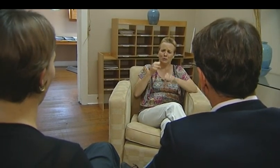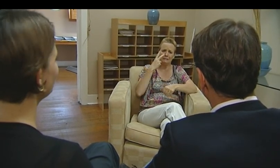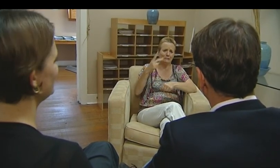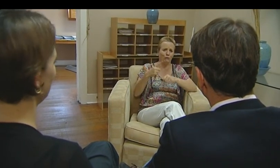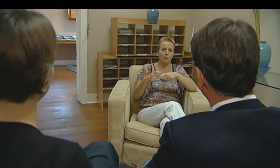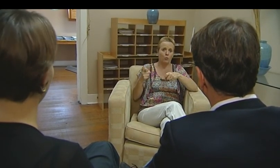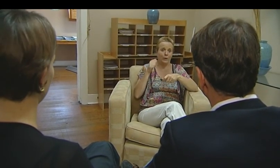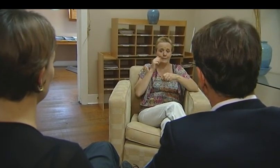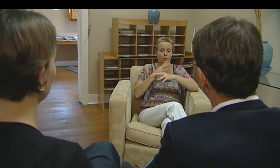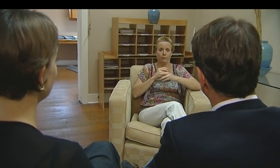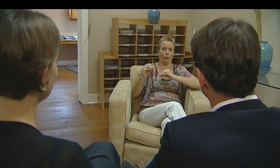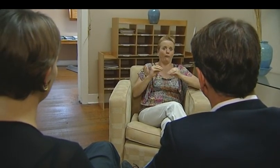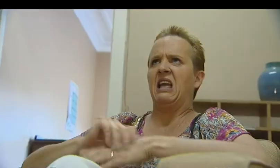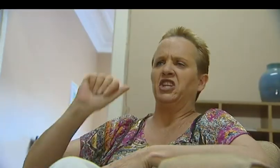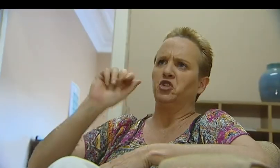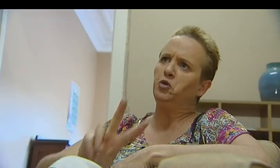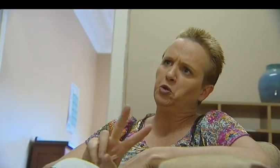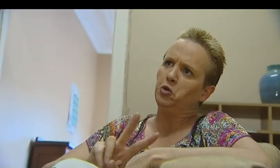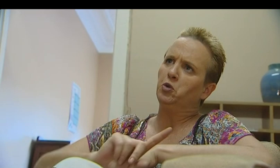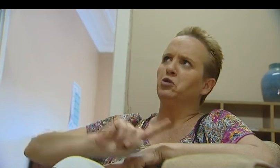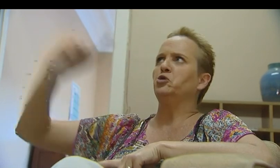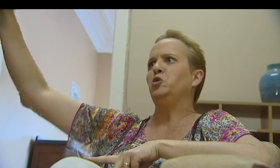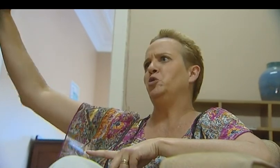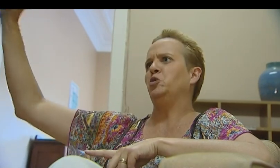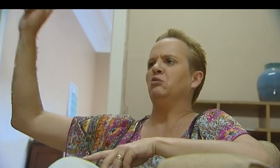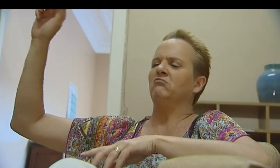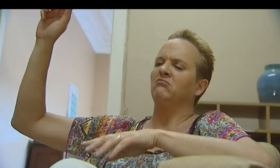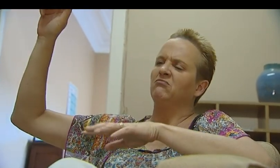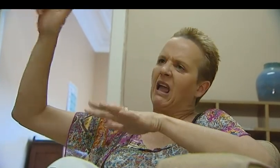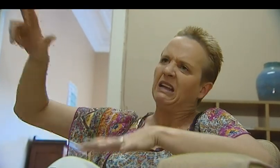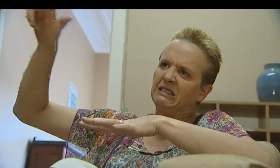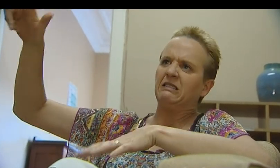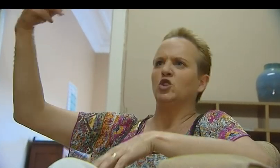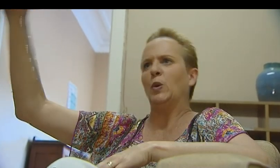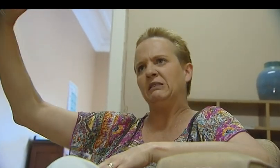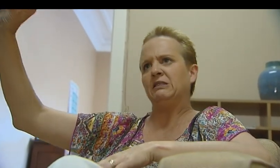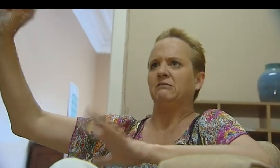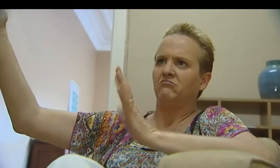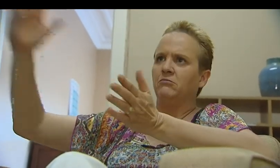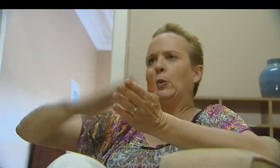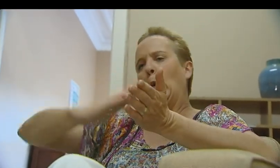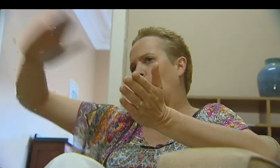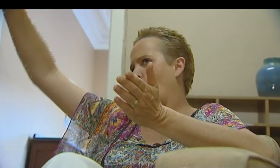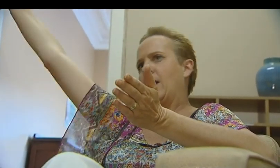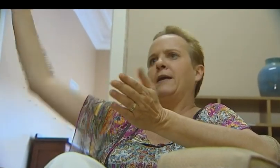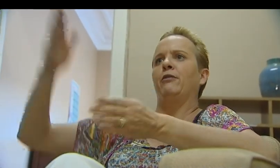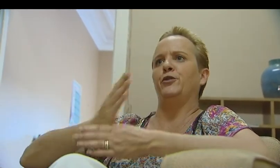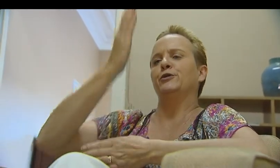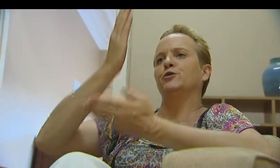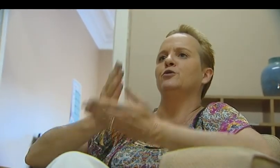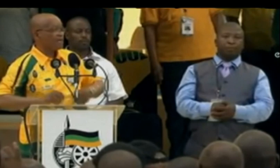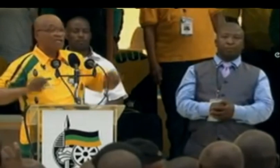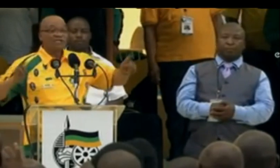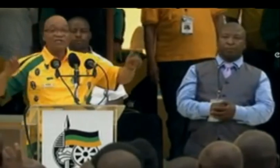there are cowboy interpreters in the yellow pages, but what's really embarrassing is that the government here have used him